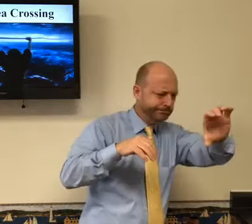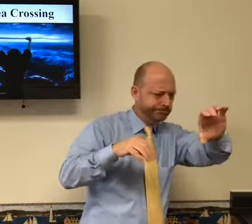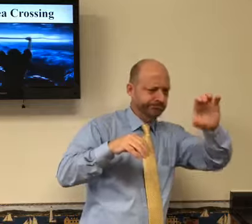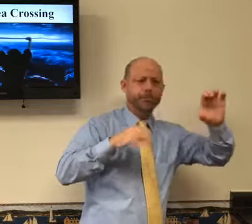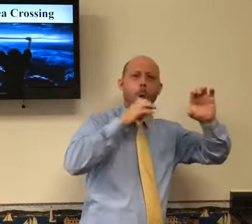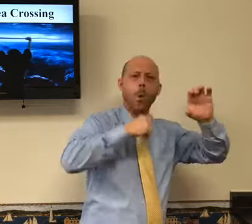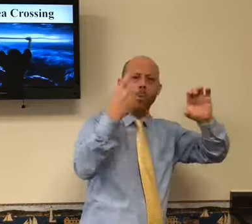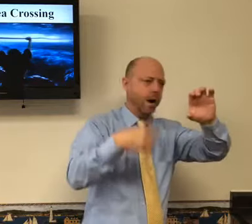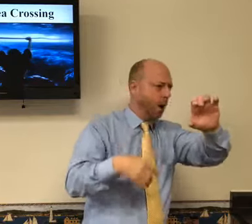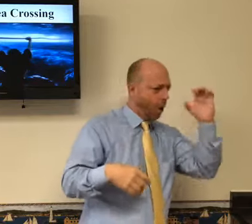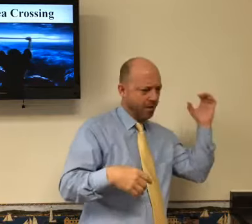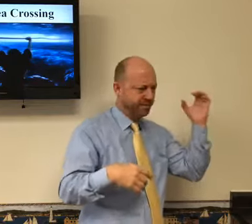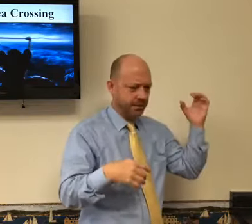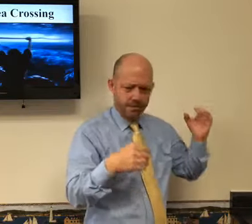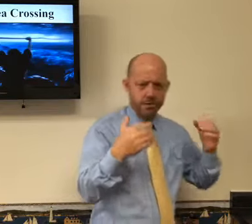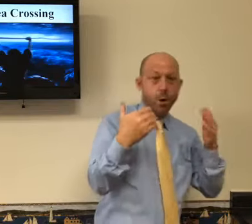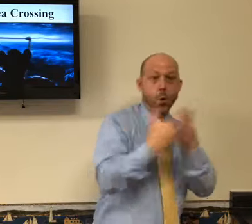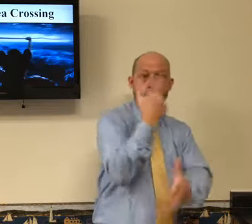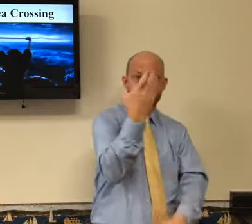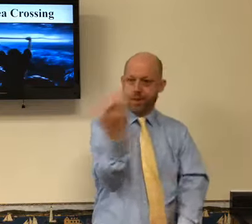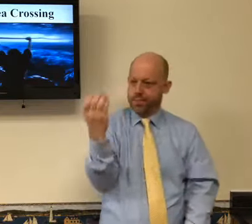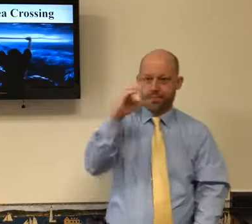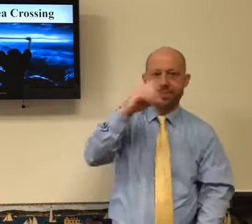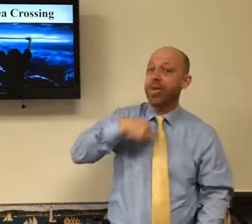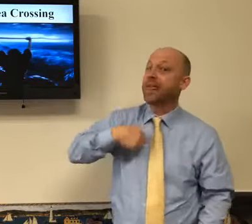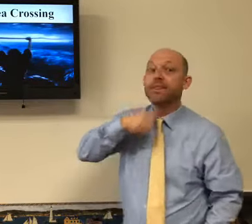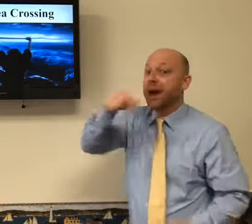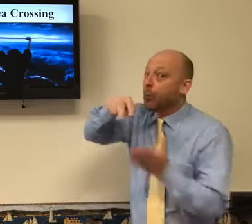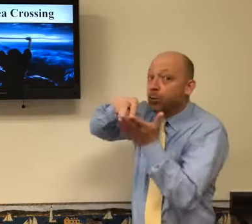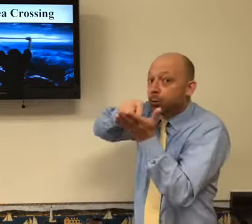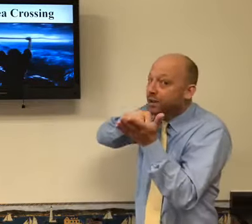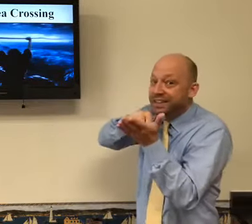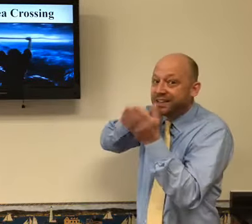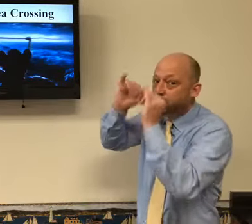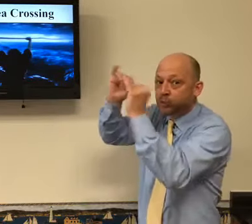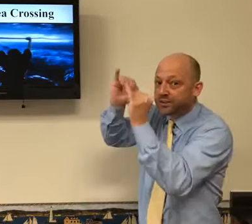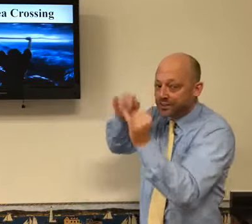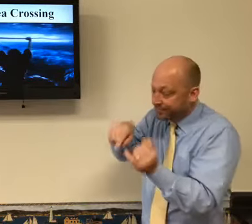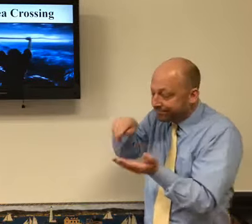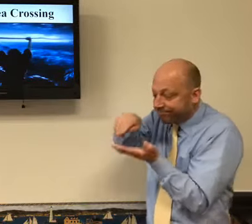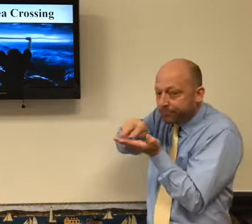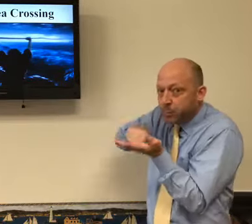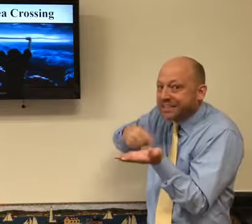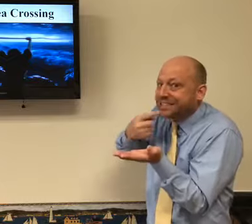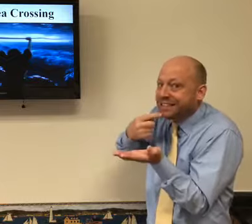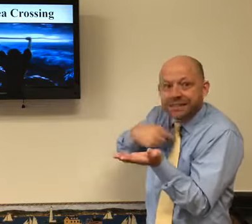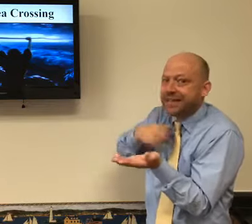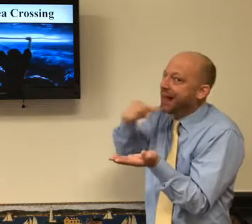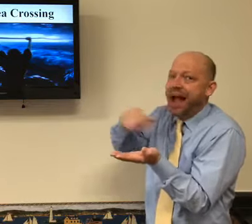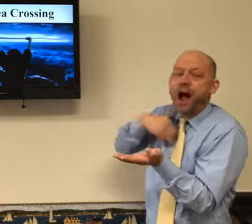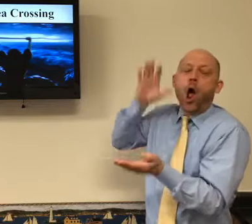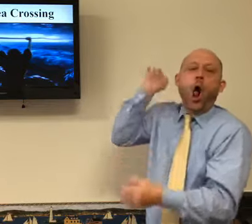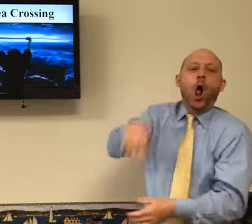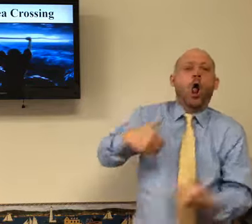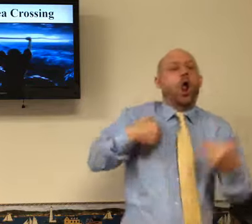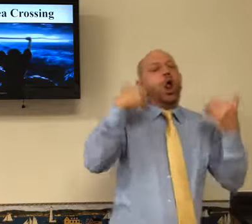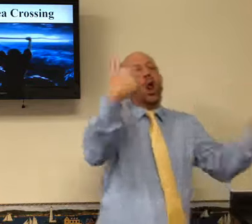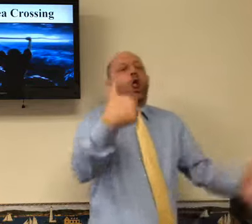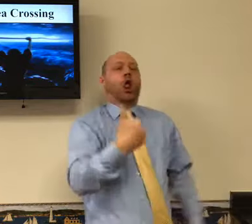And I really didn't know how to. But I took the old one off, and I put the new one on. But I did not read the instructions.